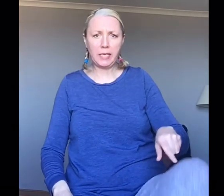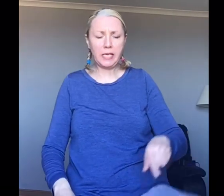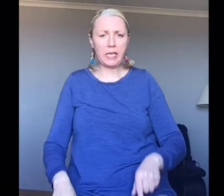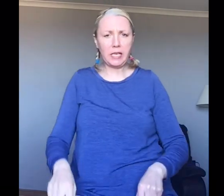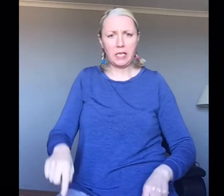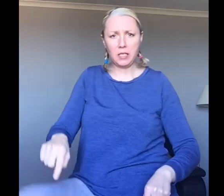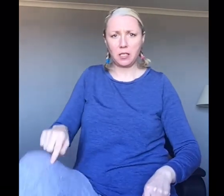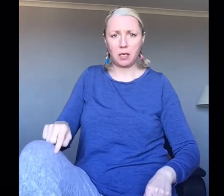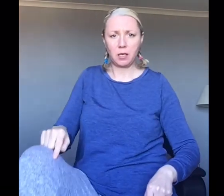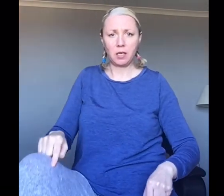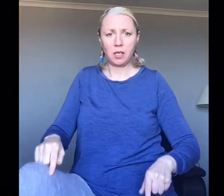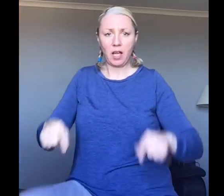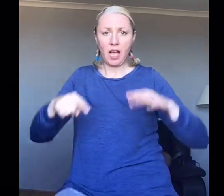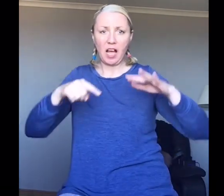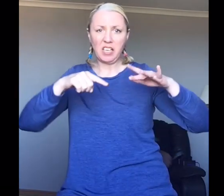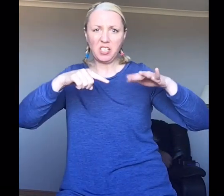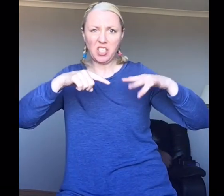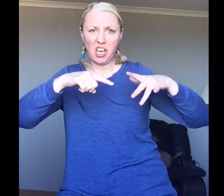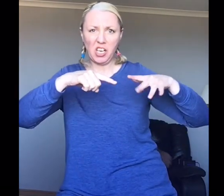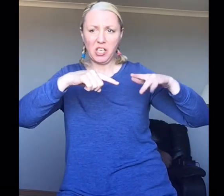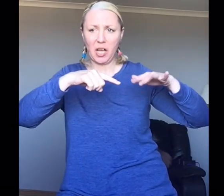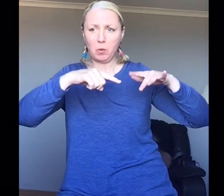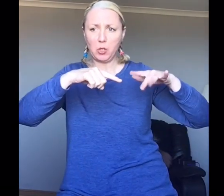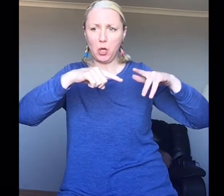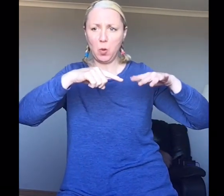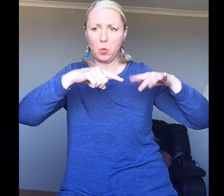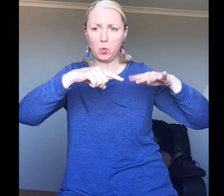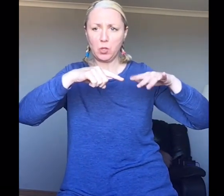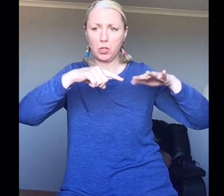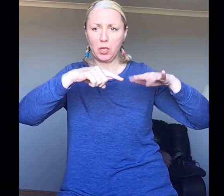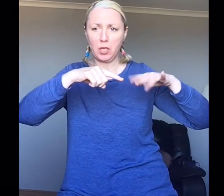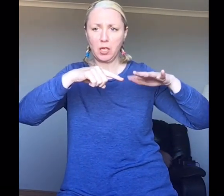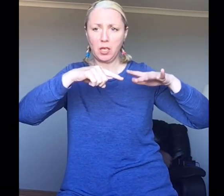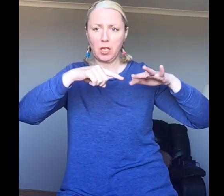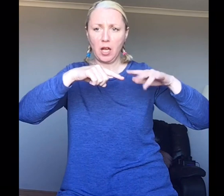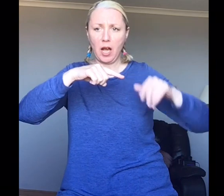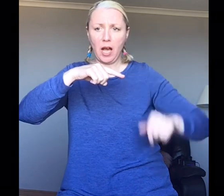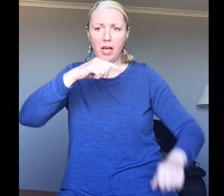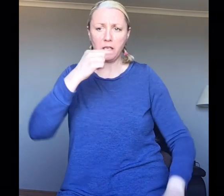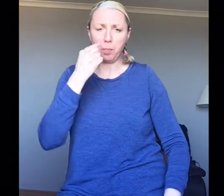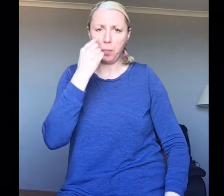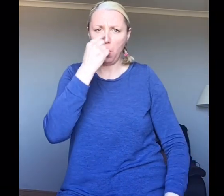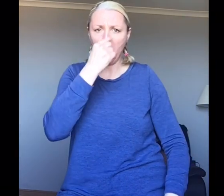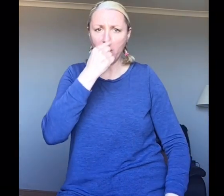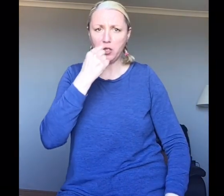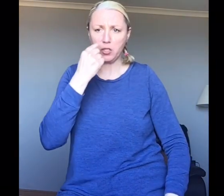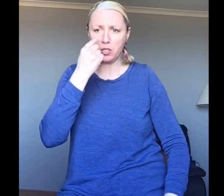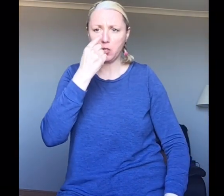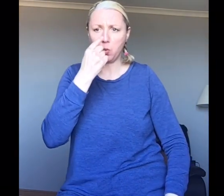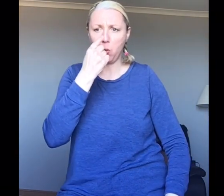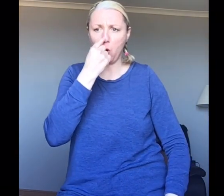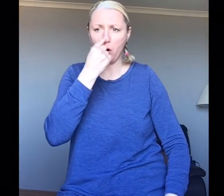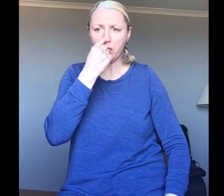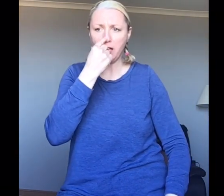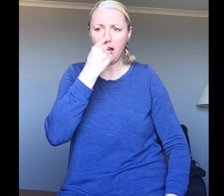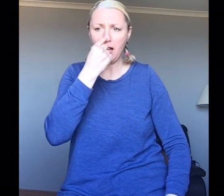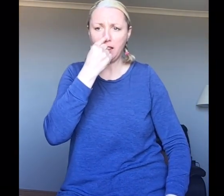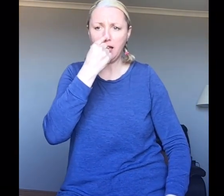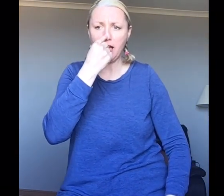knees, and turned out toes, and a poisonous wart at the end